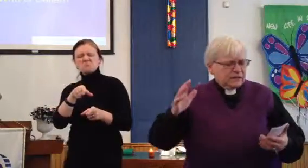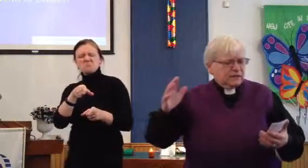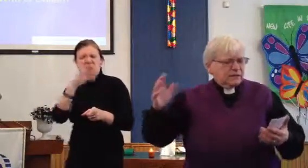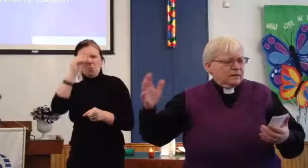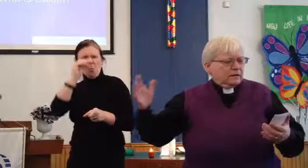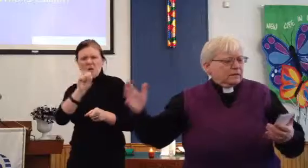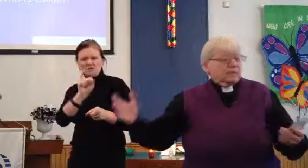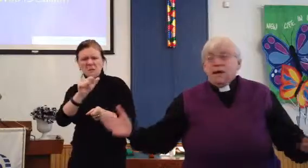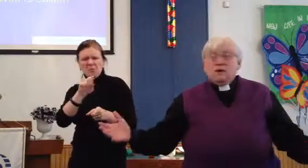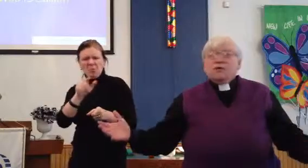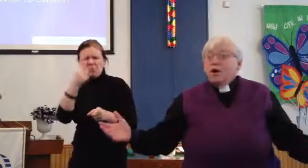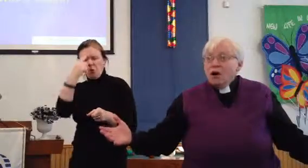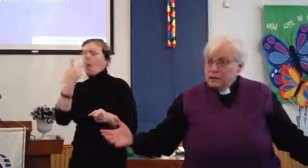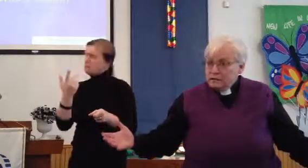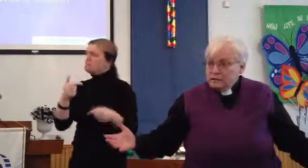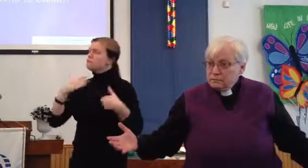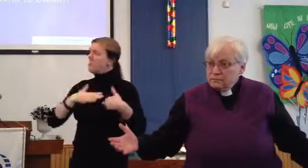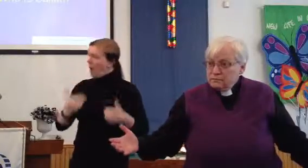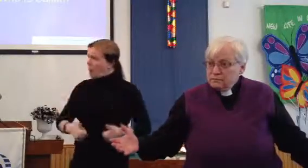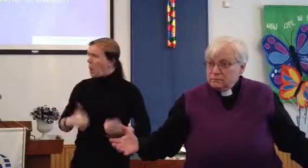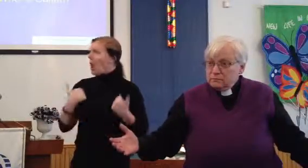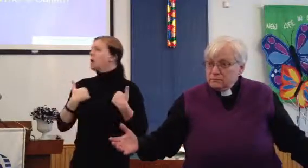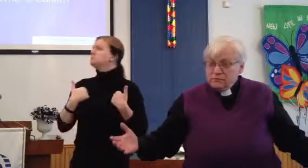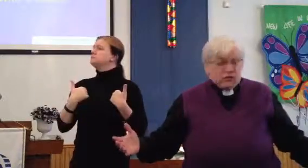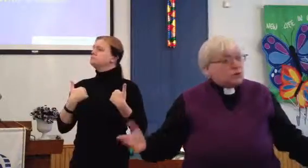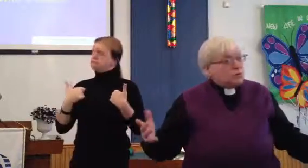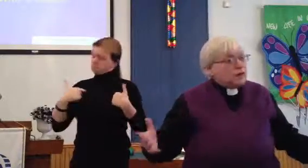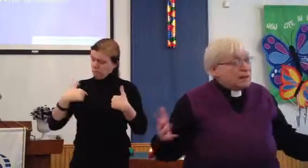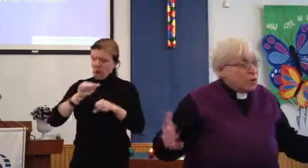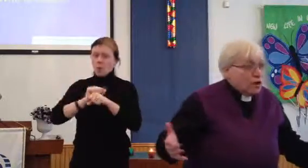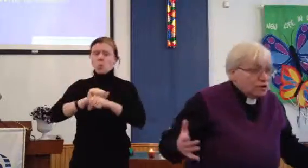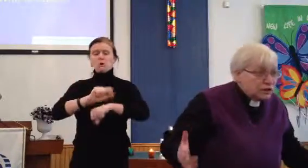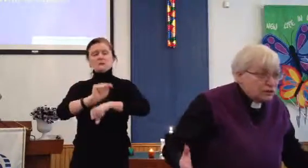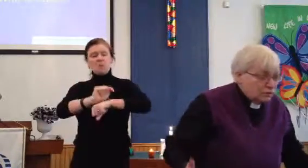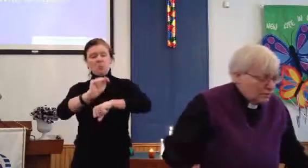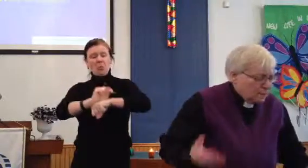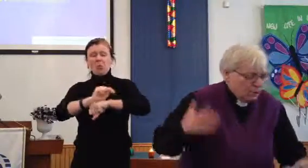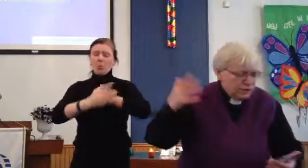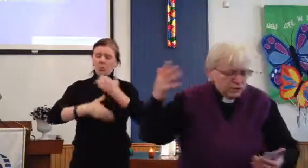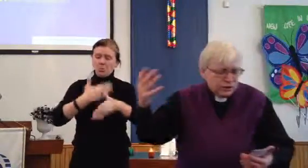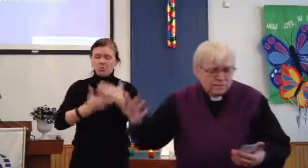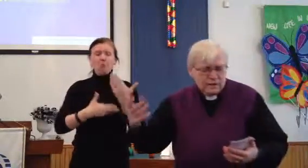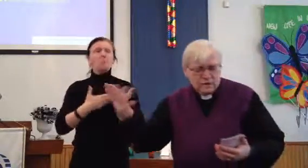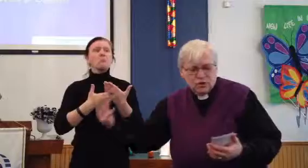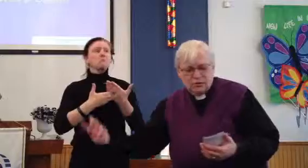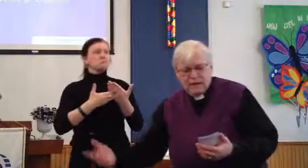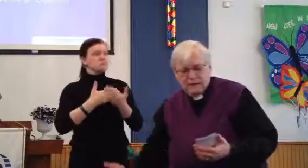final calling. This is what I'm called to do. I'm called to serve this old man.